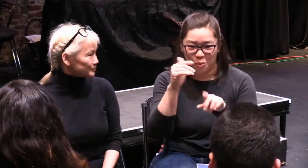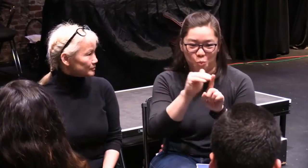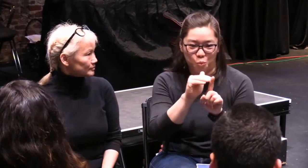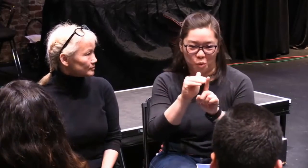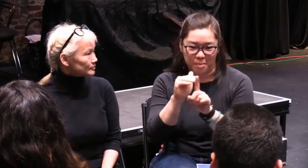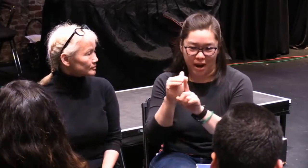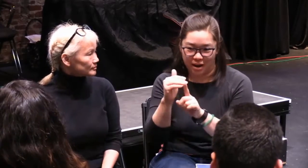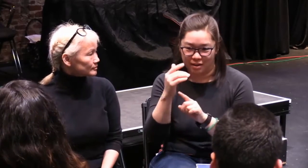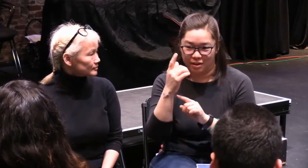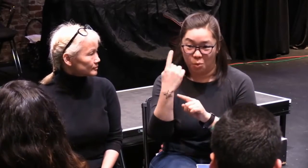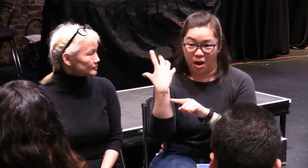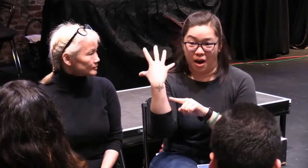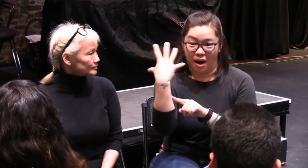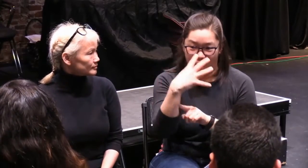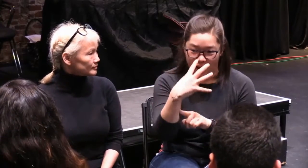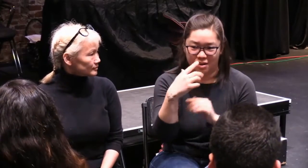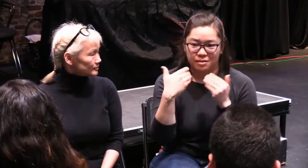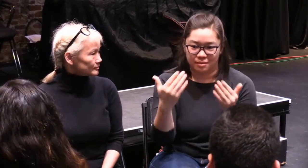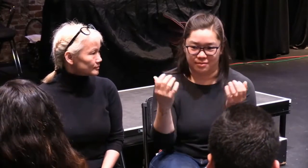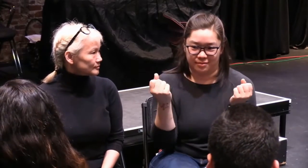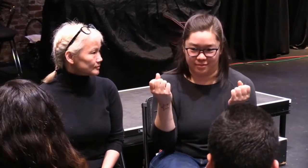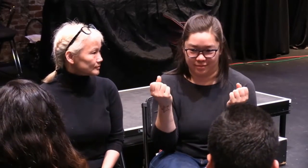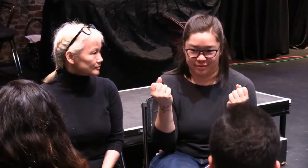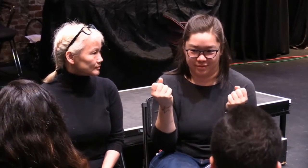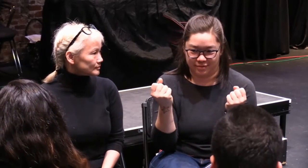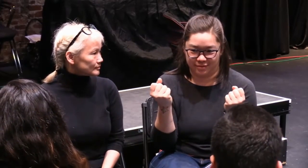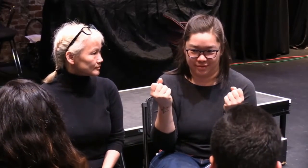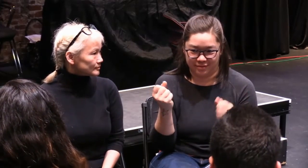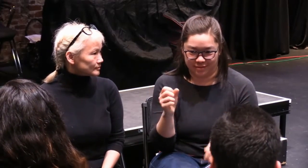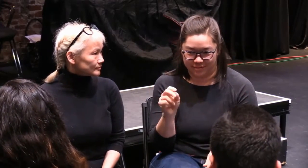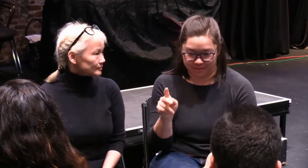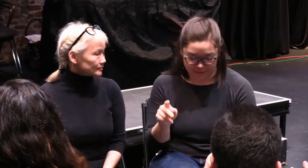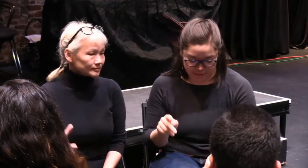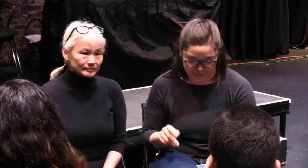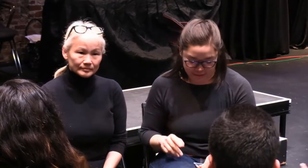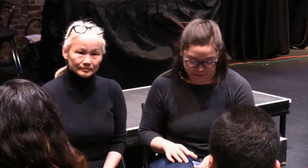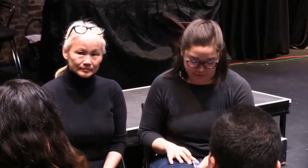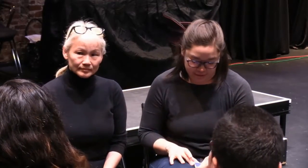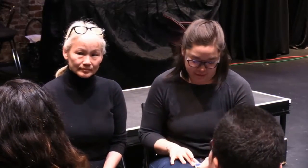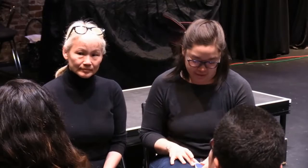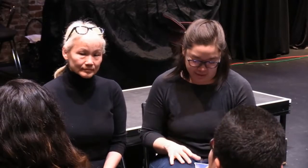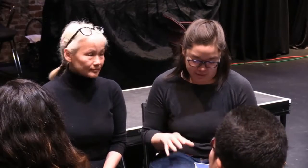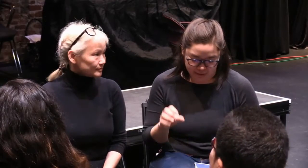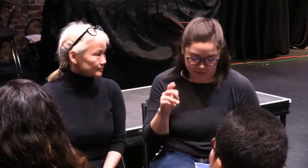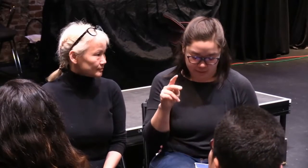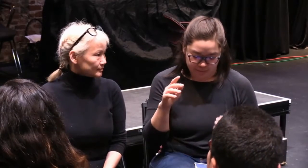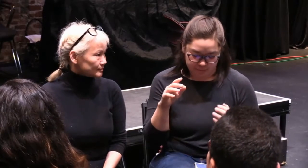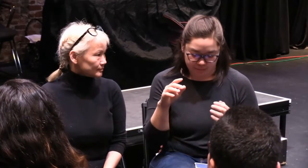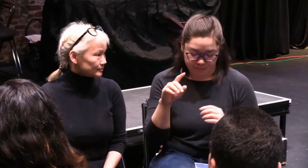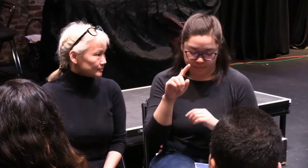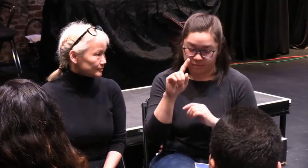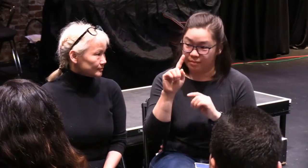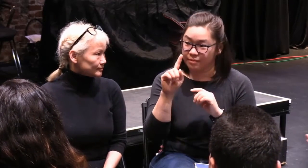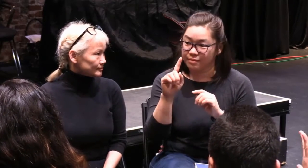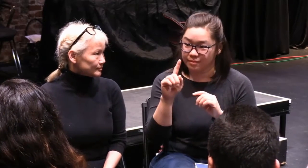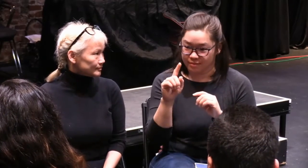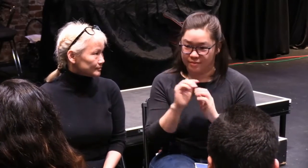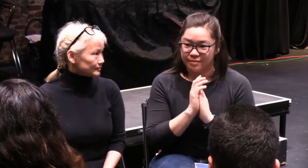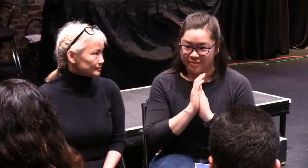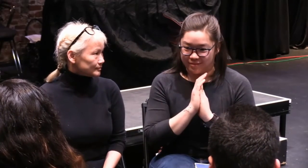This is Patty speaking. Again, just a reminder about our communication rules. When the camera appears upon you, then you are